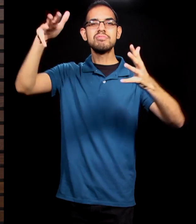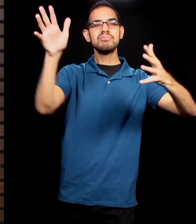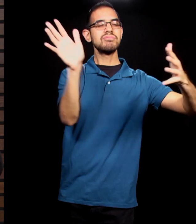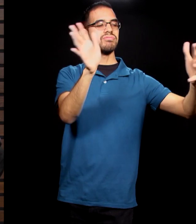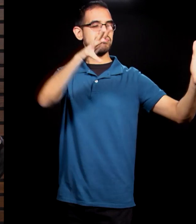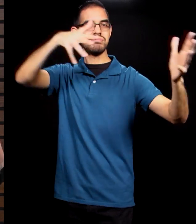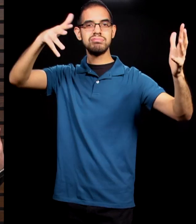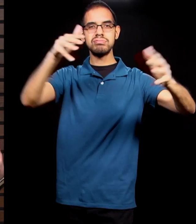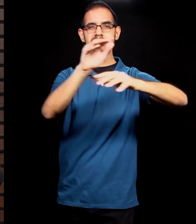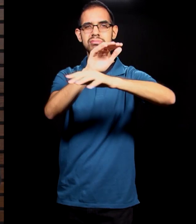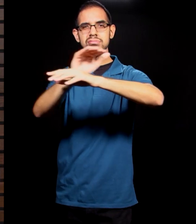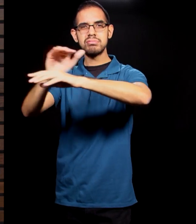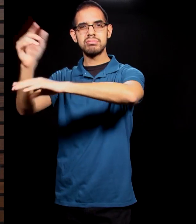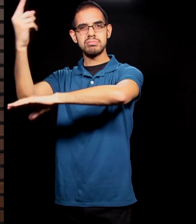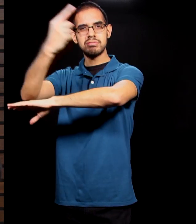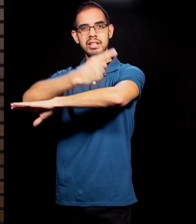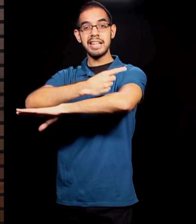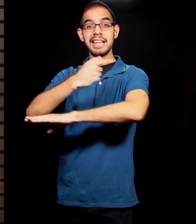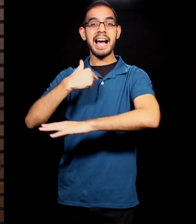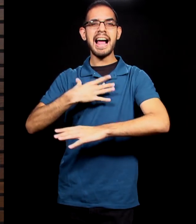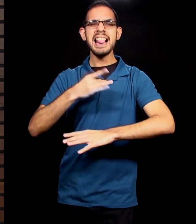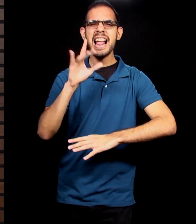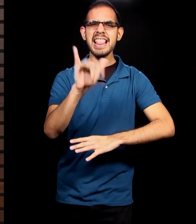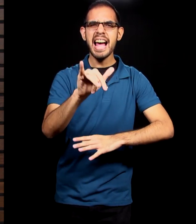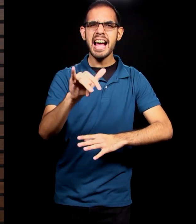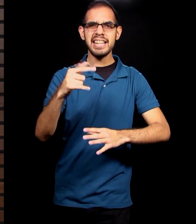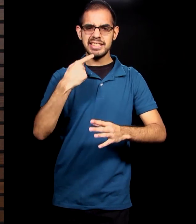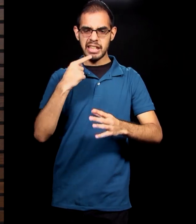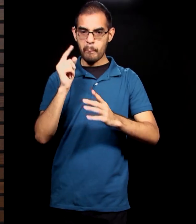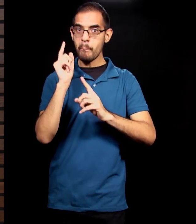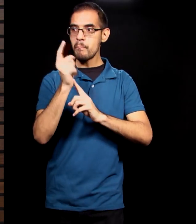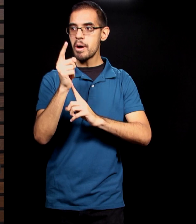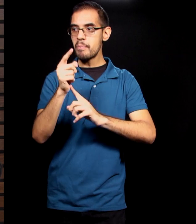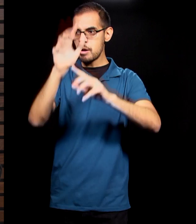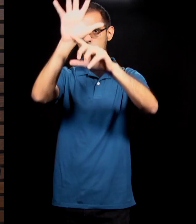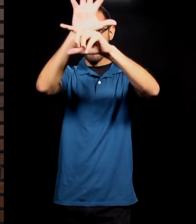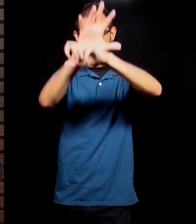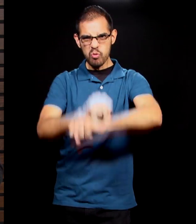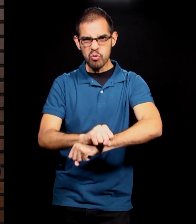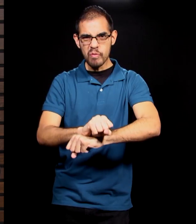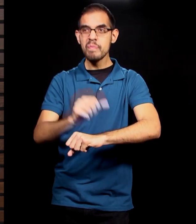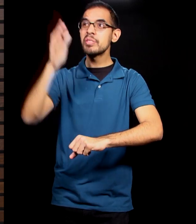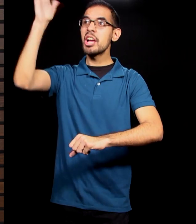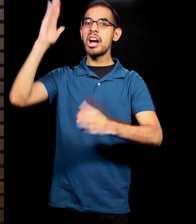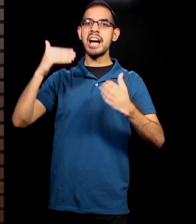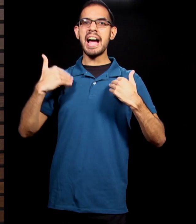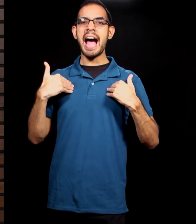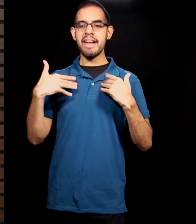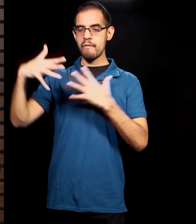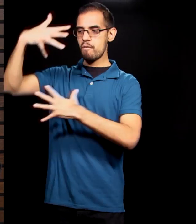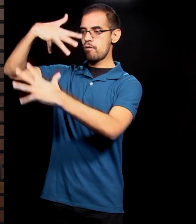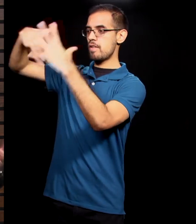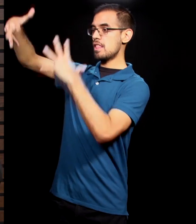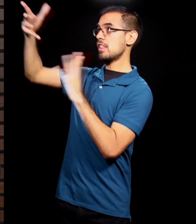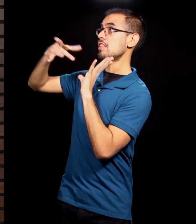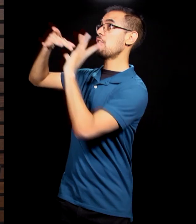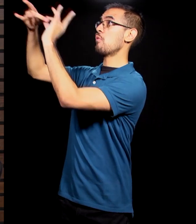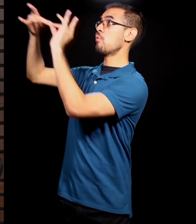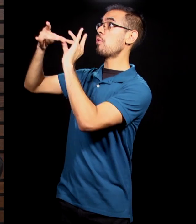that was normal for God. I love this, that since the moment God created humanity, he has fellowshiped with us. He stepped into the garden. I believe this